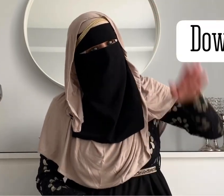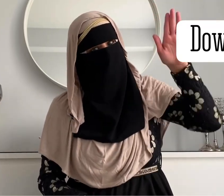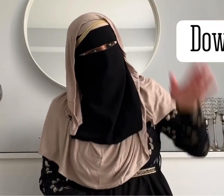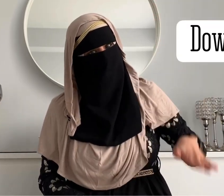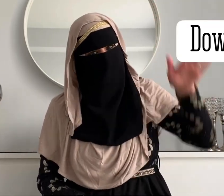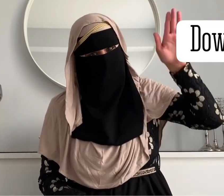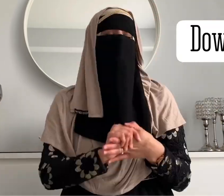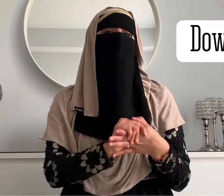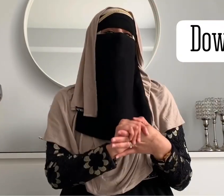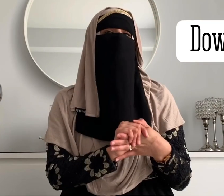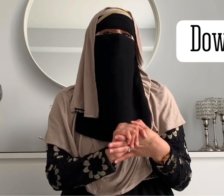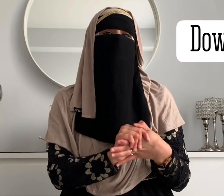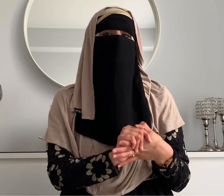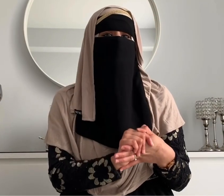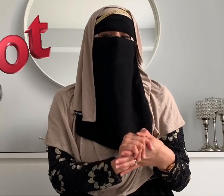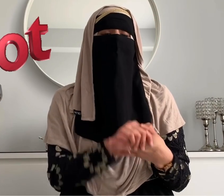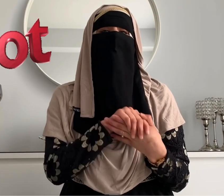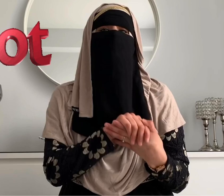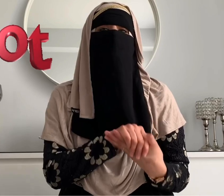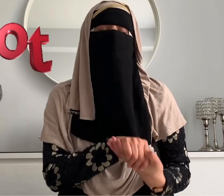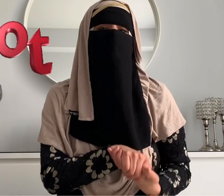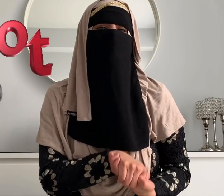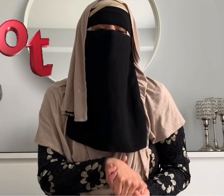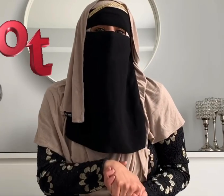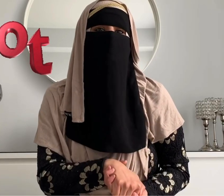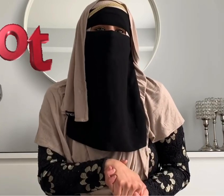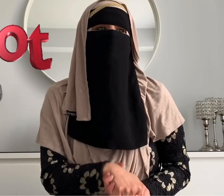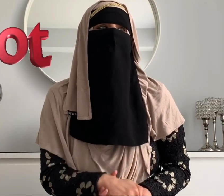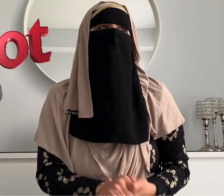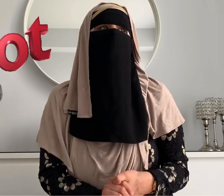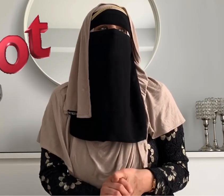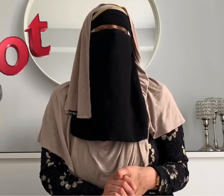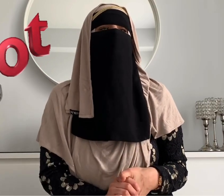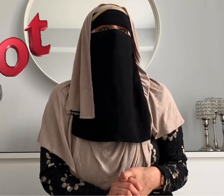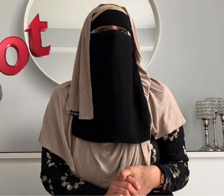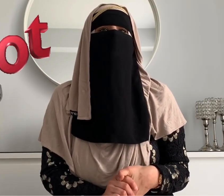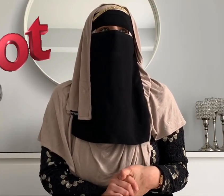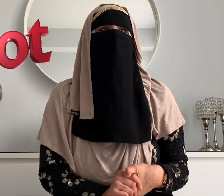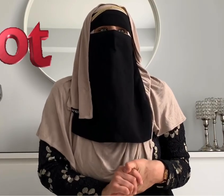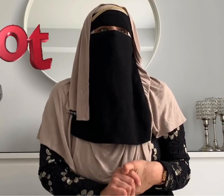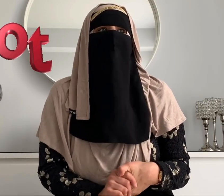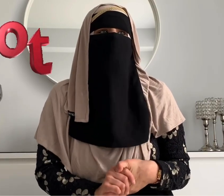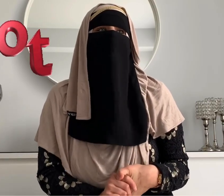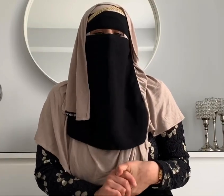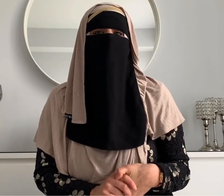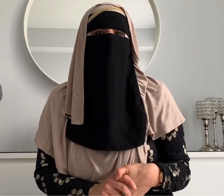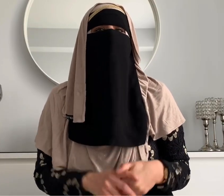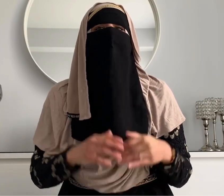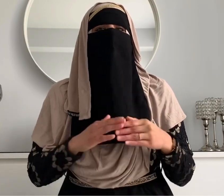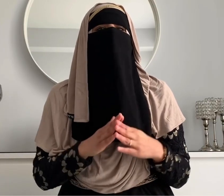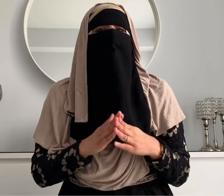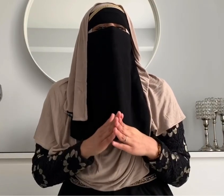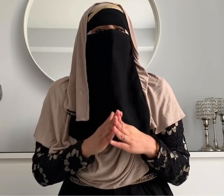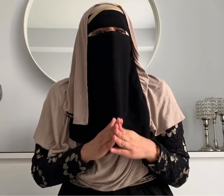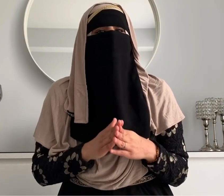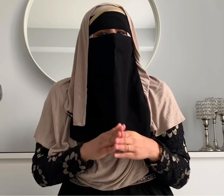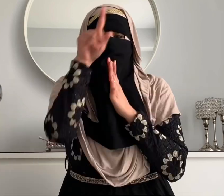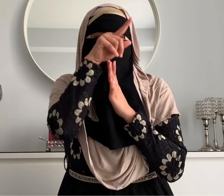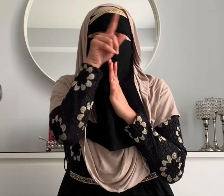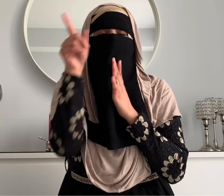the next sign is hot it's similar to the dog one but instead of doing the you do the you make